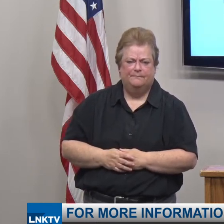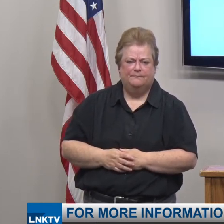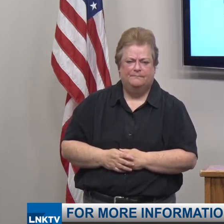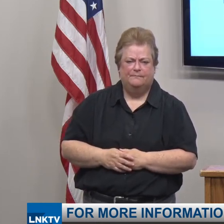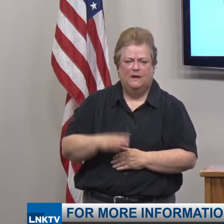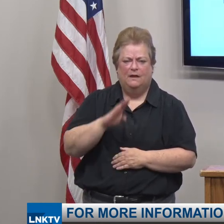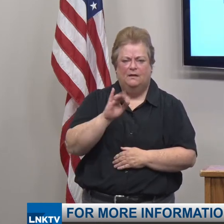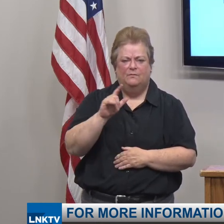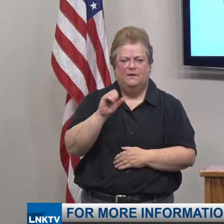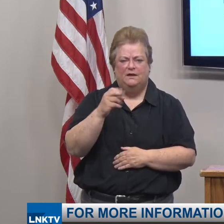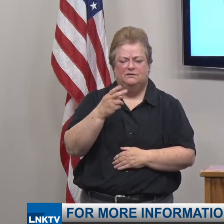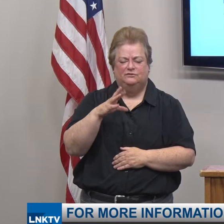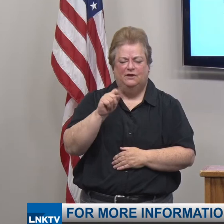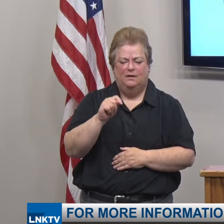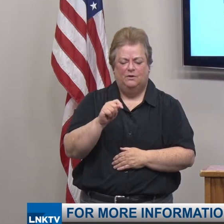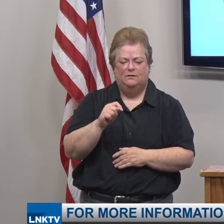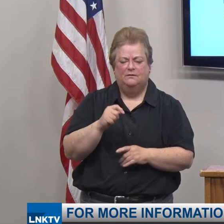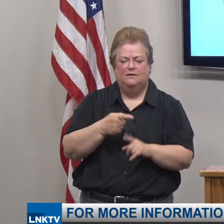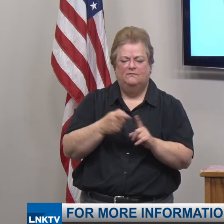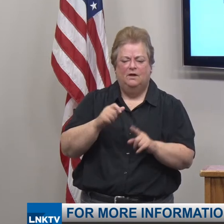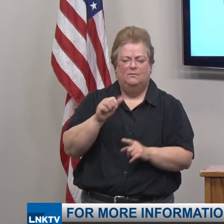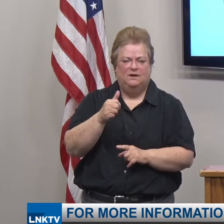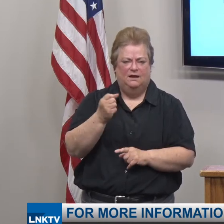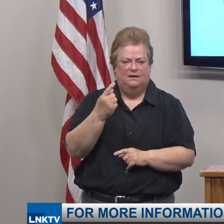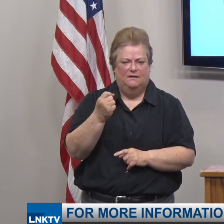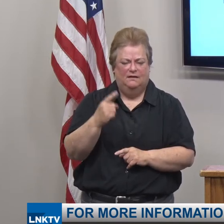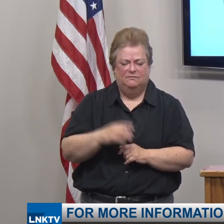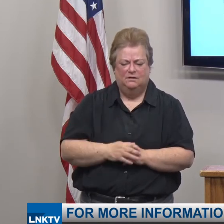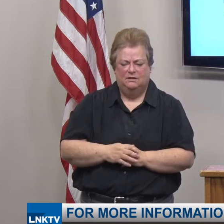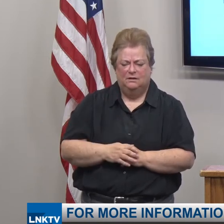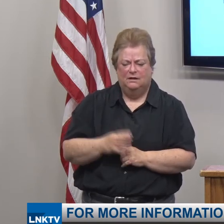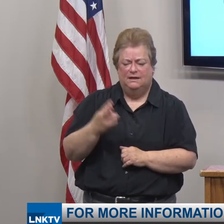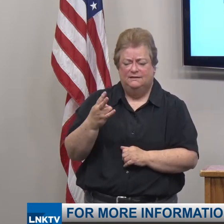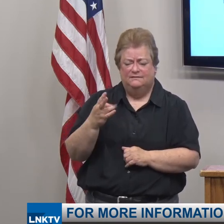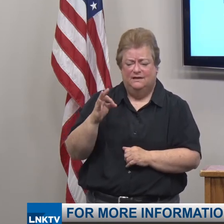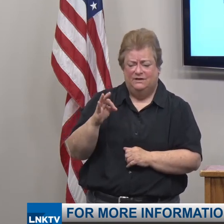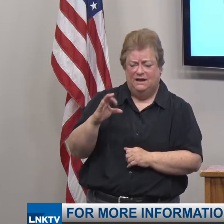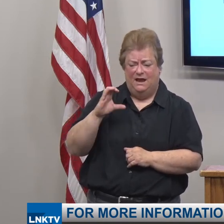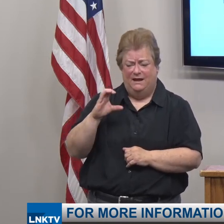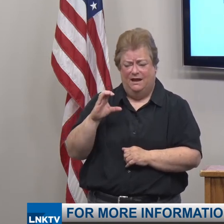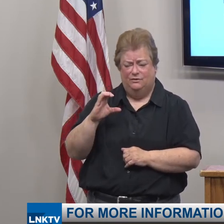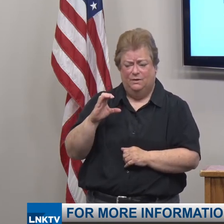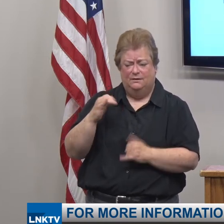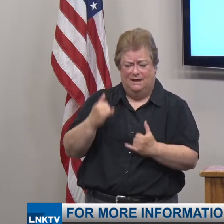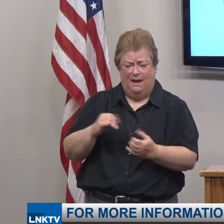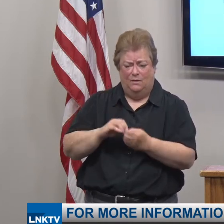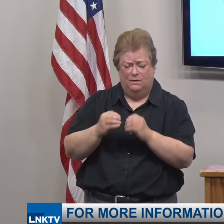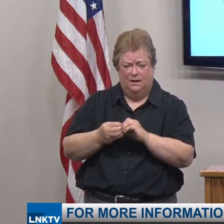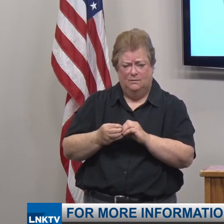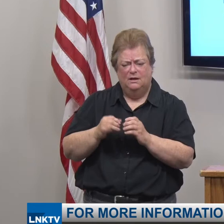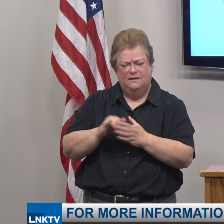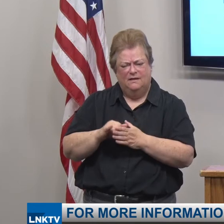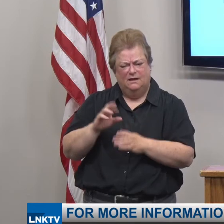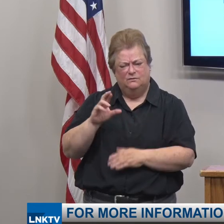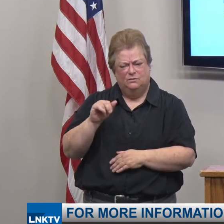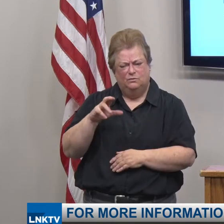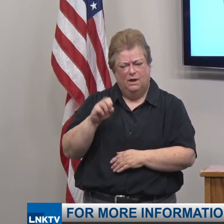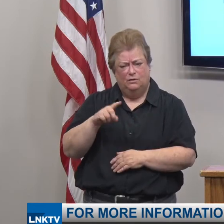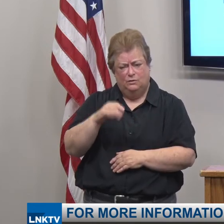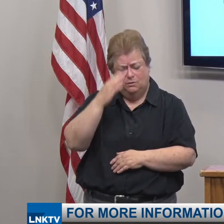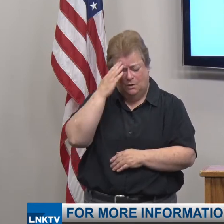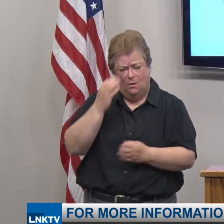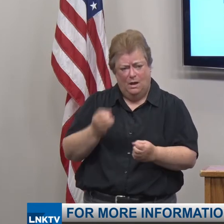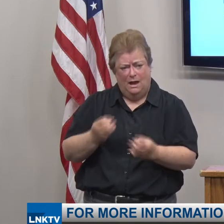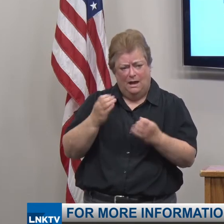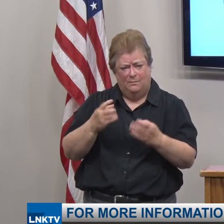Director Lopez, this is Bill with 1011. Of the 7900 cases, and I know this would be extremely rare, but do you know how many of